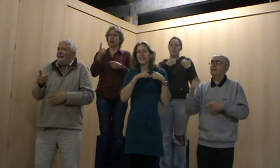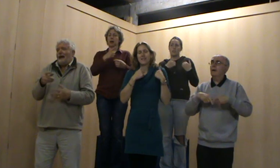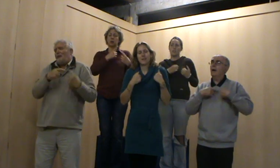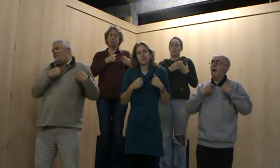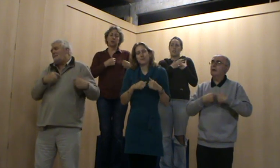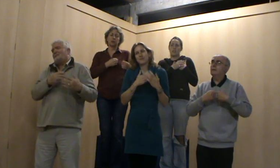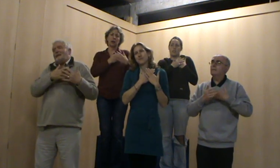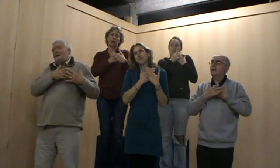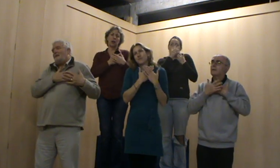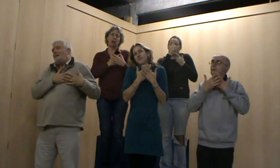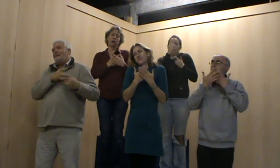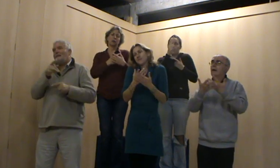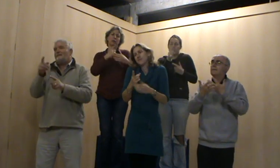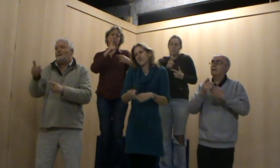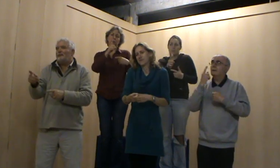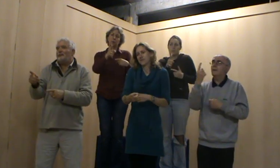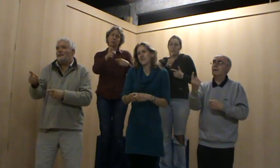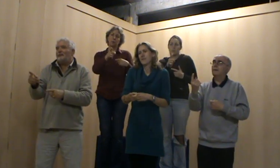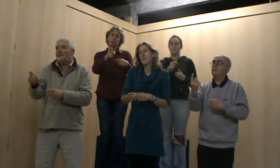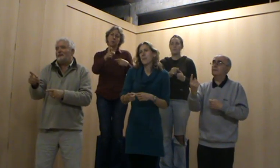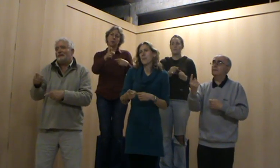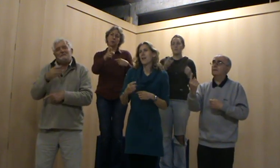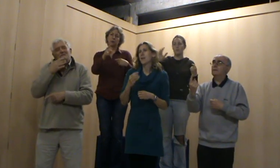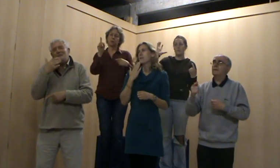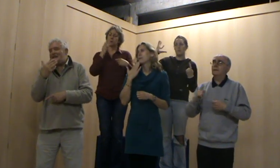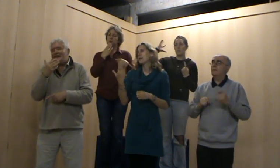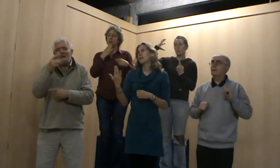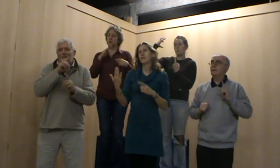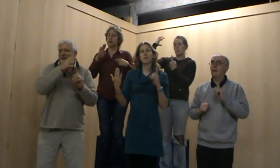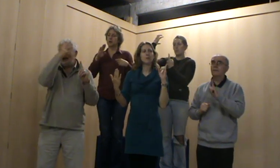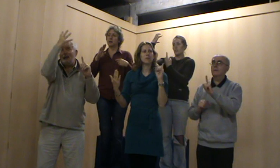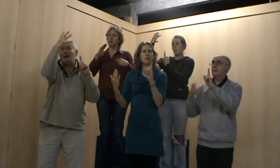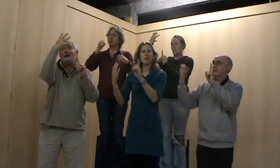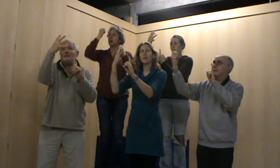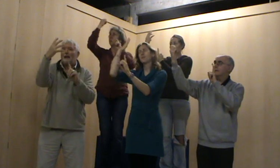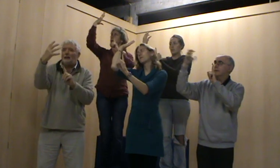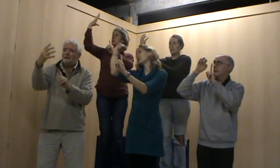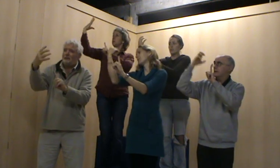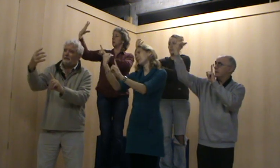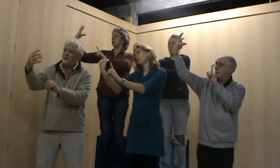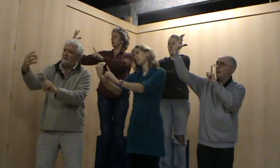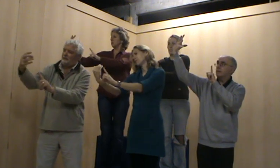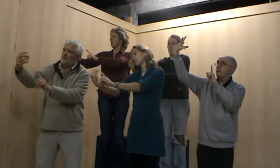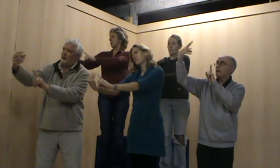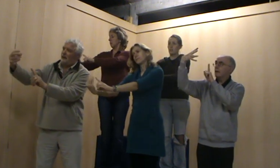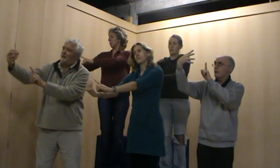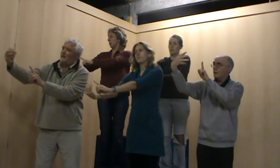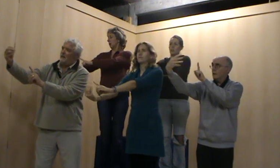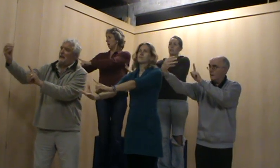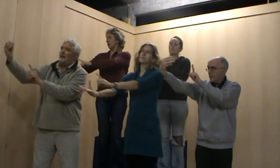how much I love you. Please don't take my sunshine away.